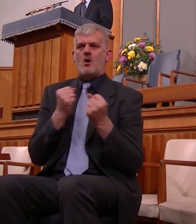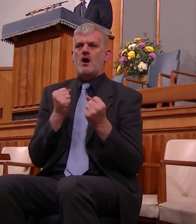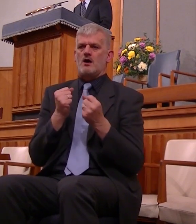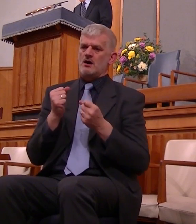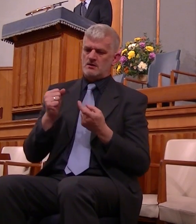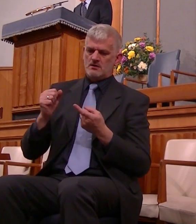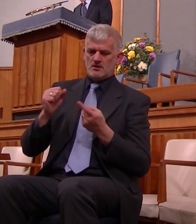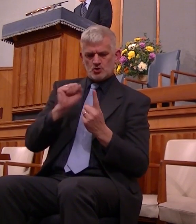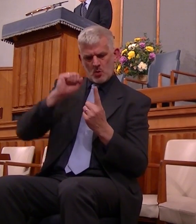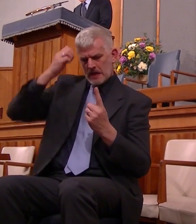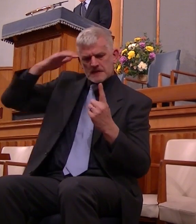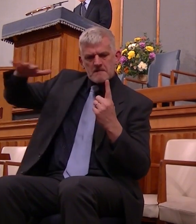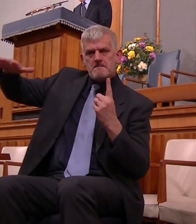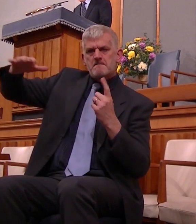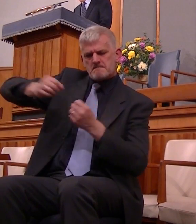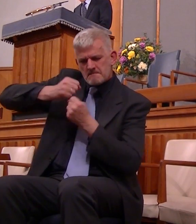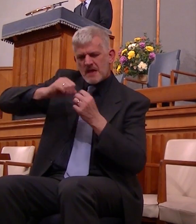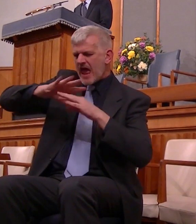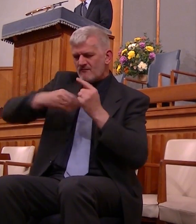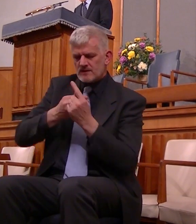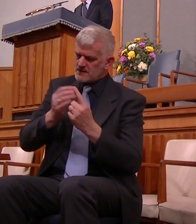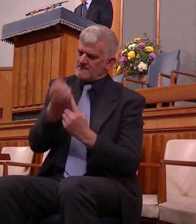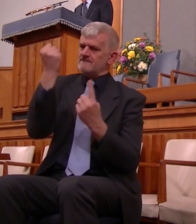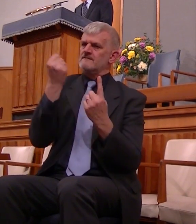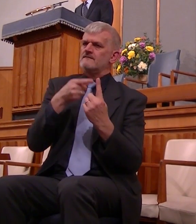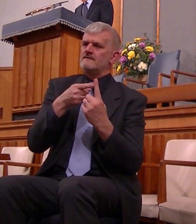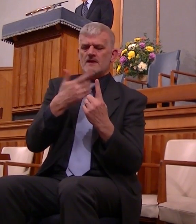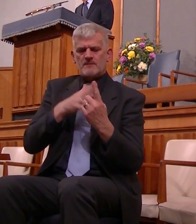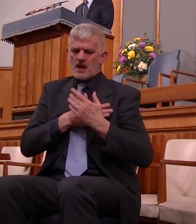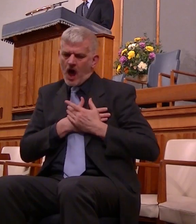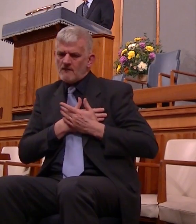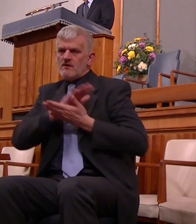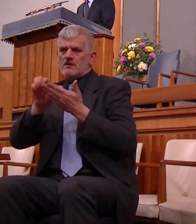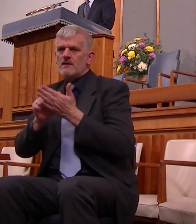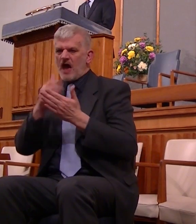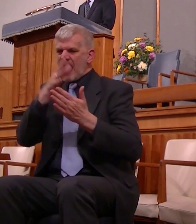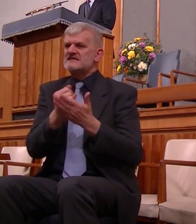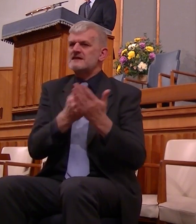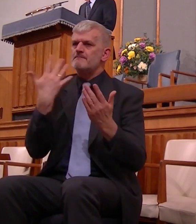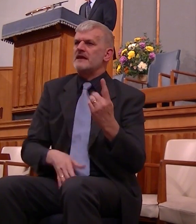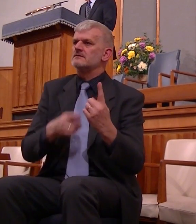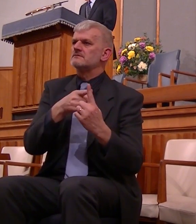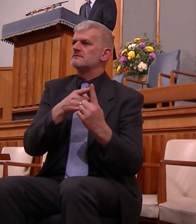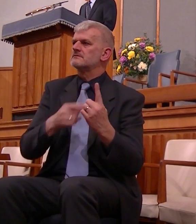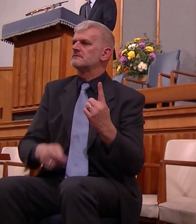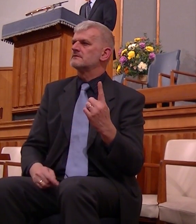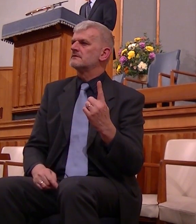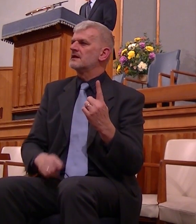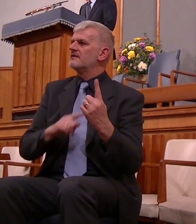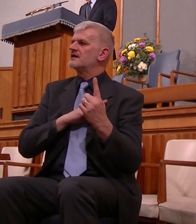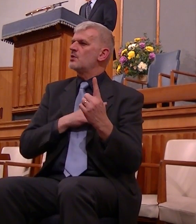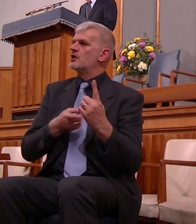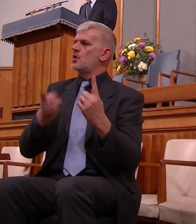scepter of thy kingdom thou hast loved righteousness and hated iniquity therefore God even